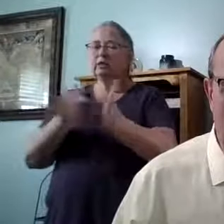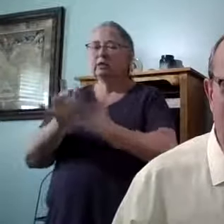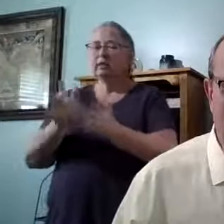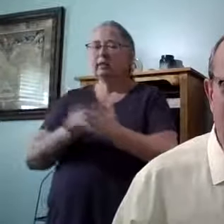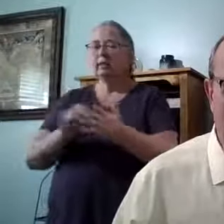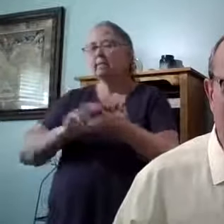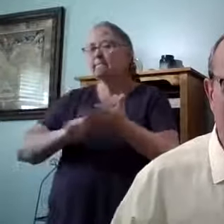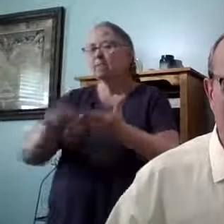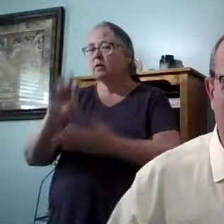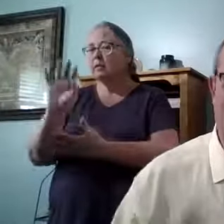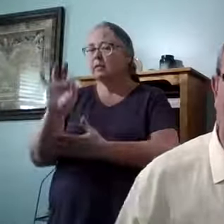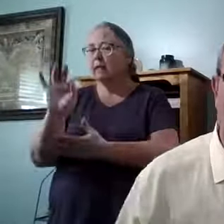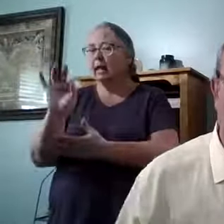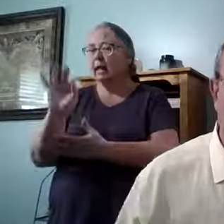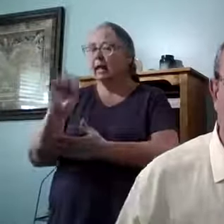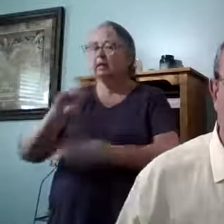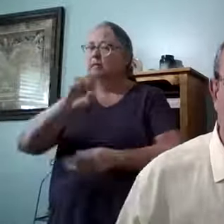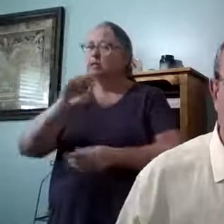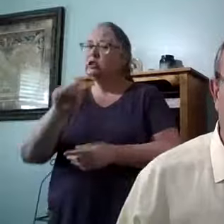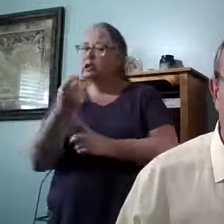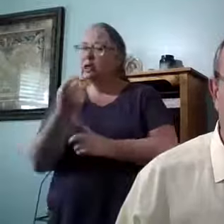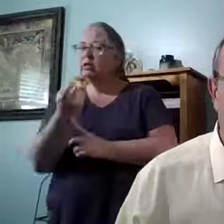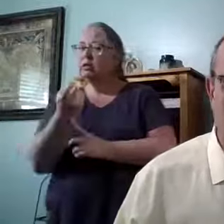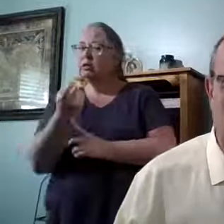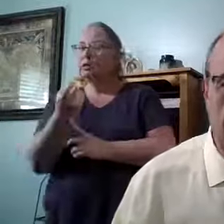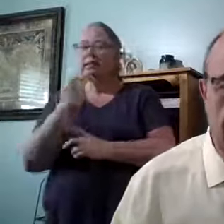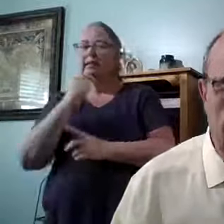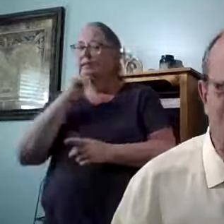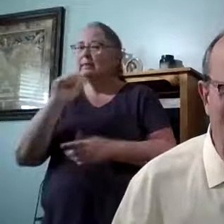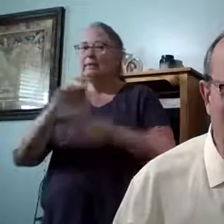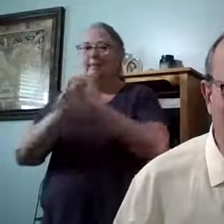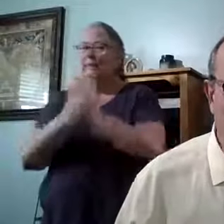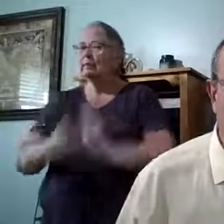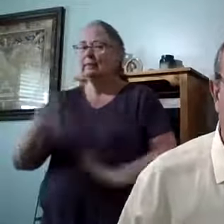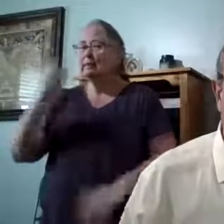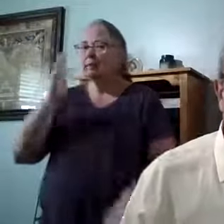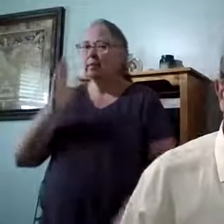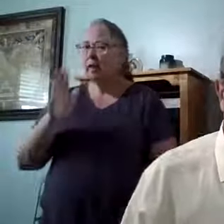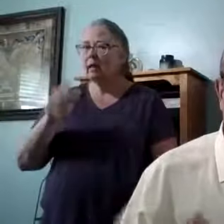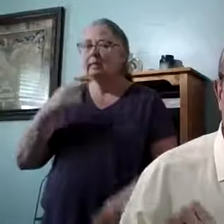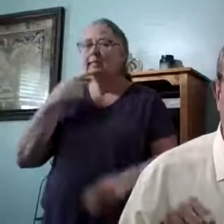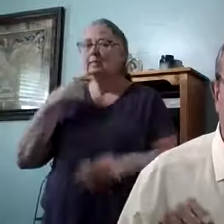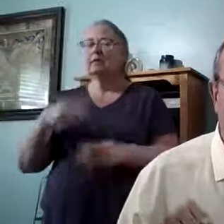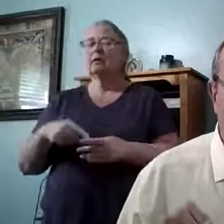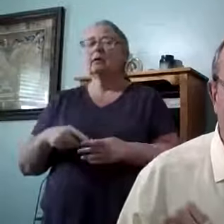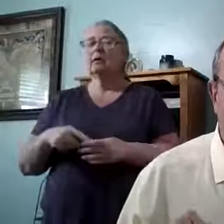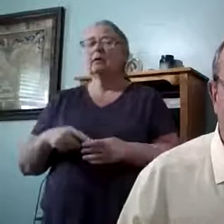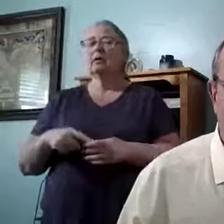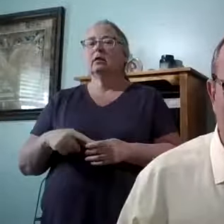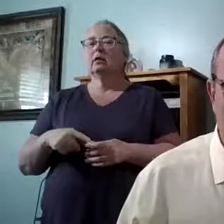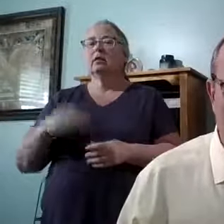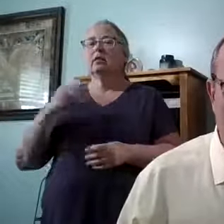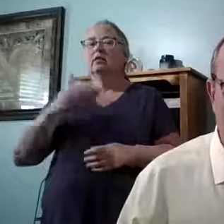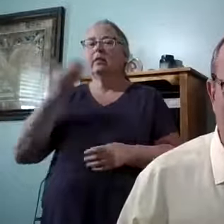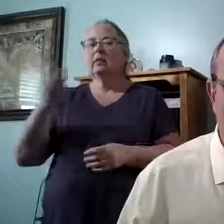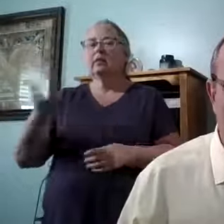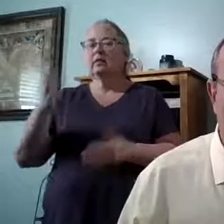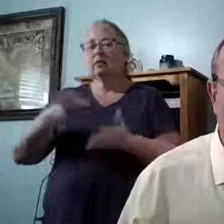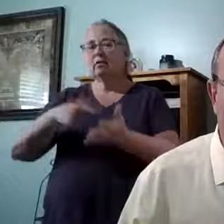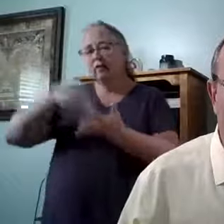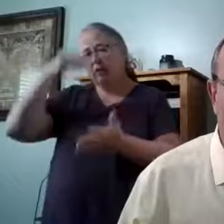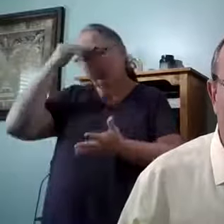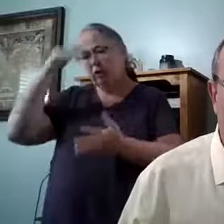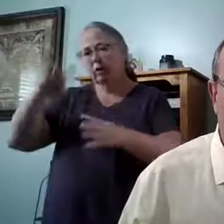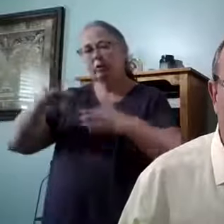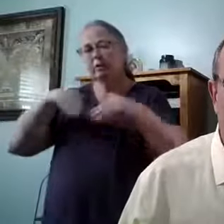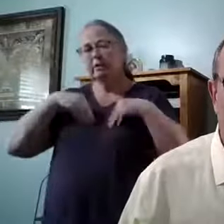9, it's kind of flipped. It doesn't say the peace of God, but it says, the things that you learn and receive